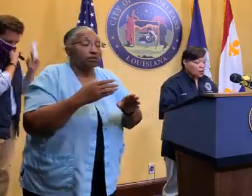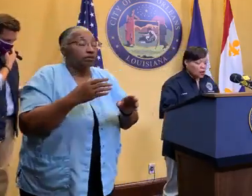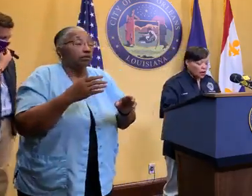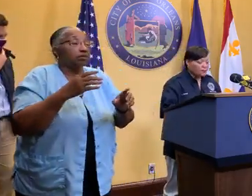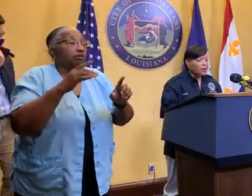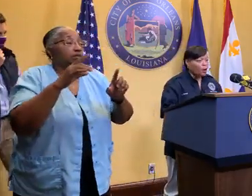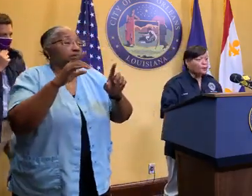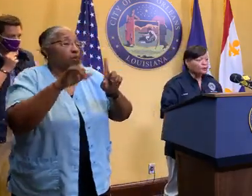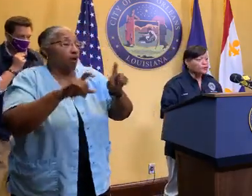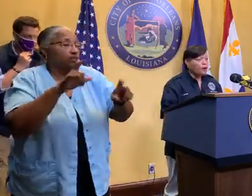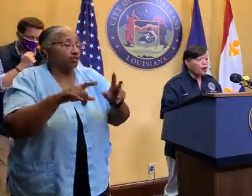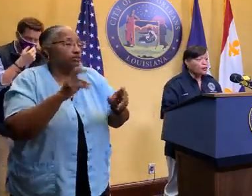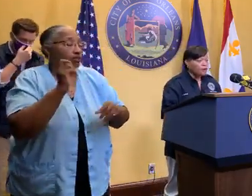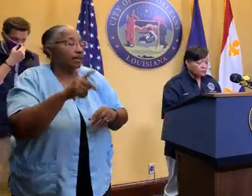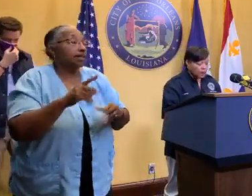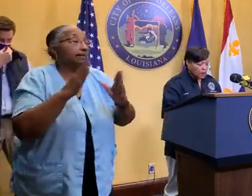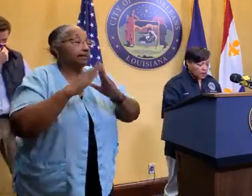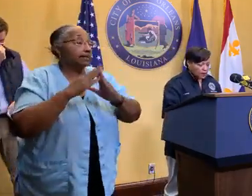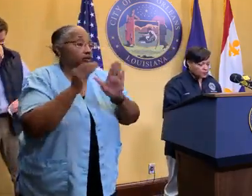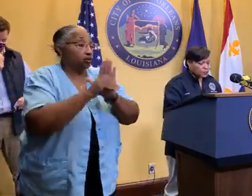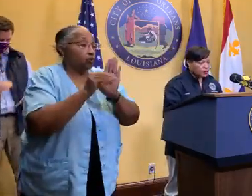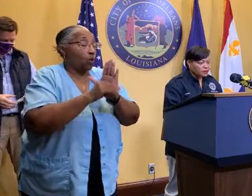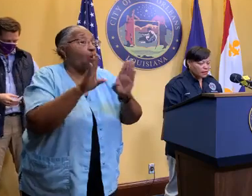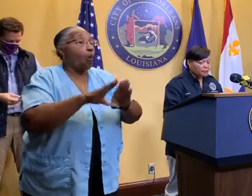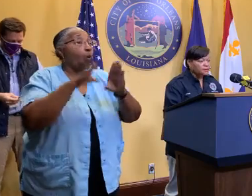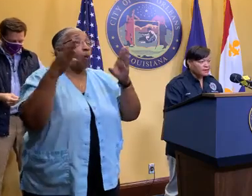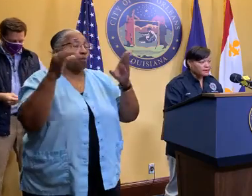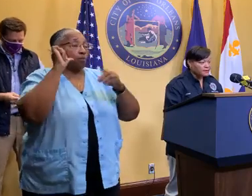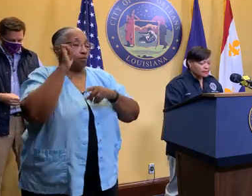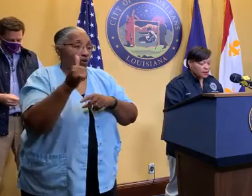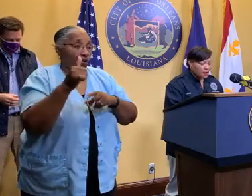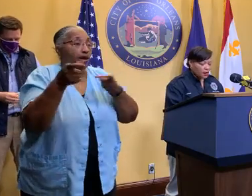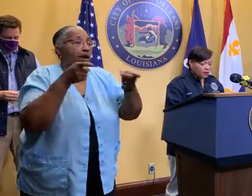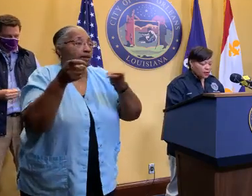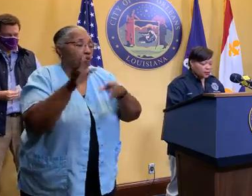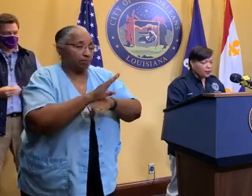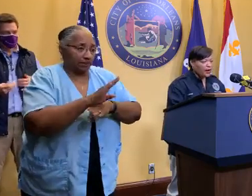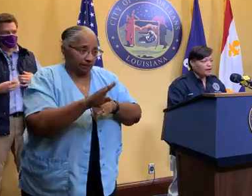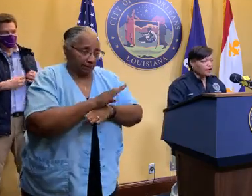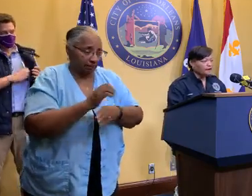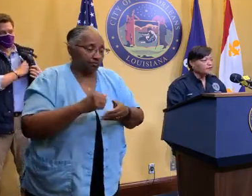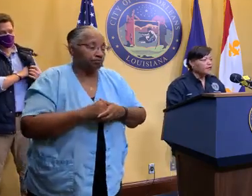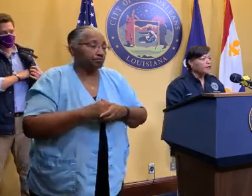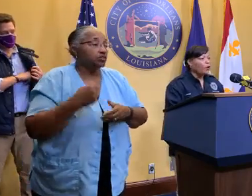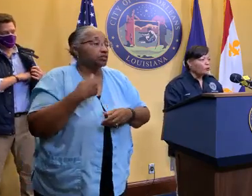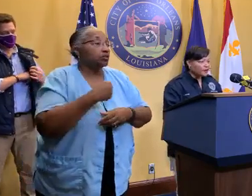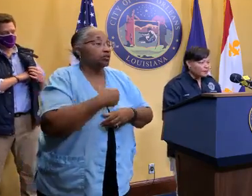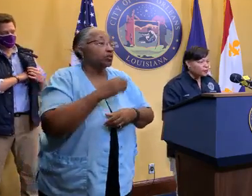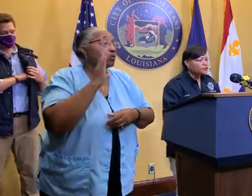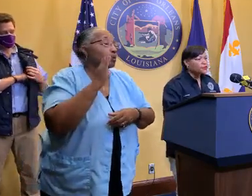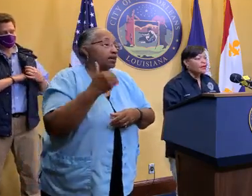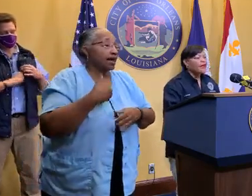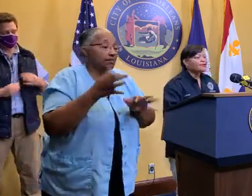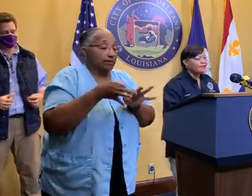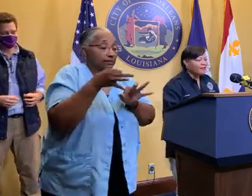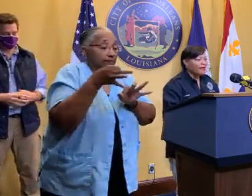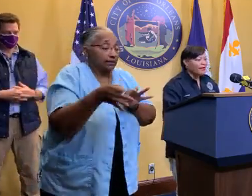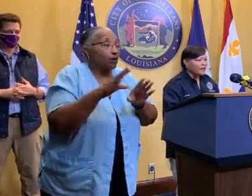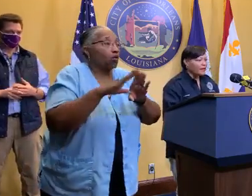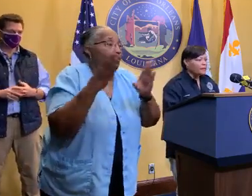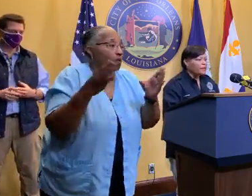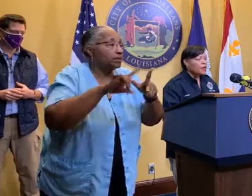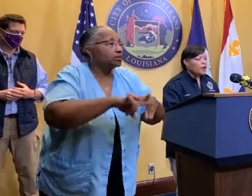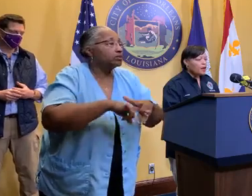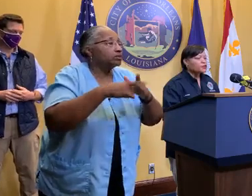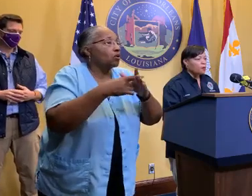will be open tomorrow to conduct business. We will have a delayed opening. We'll start at 10